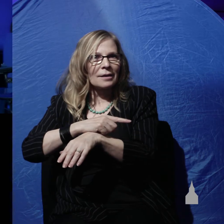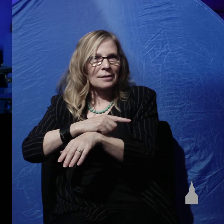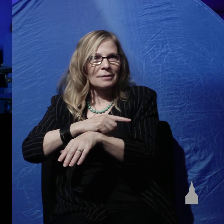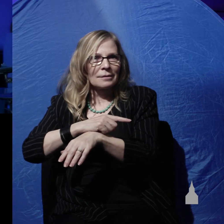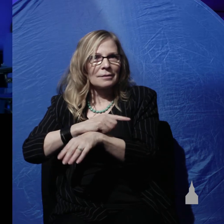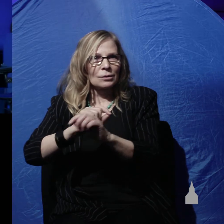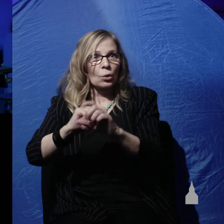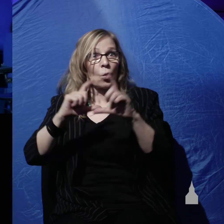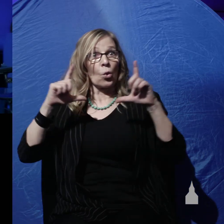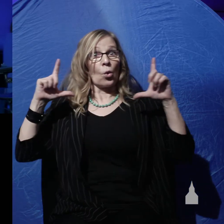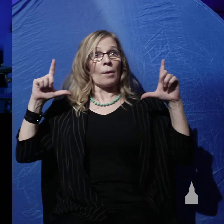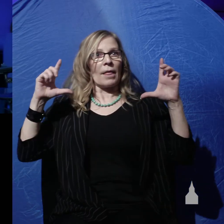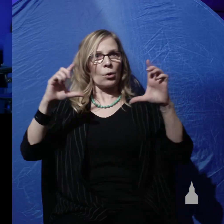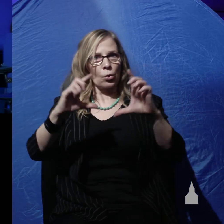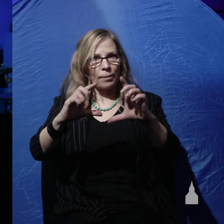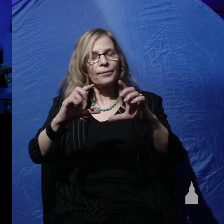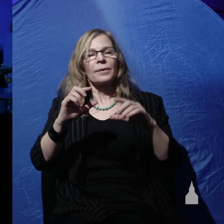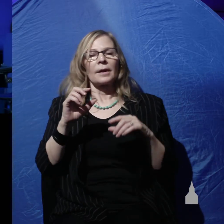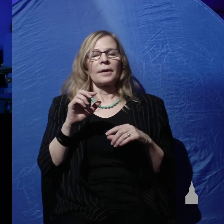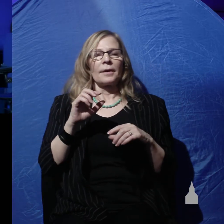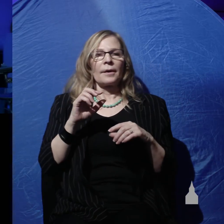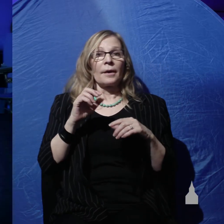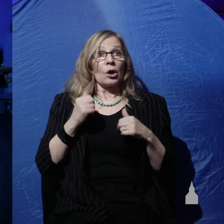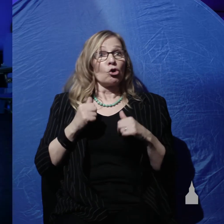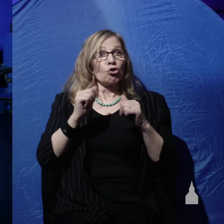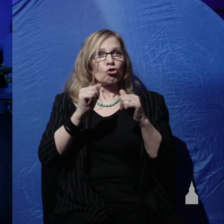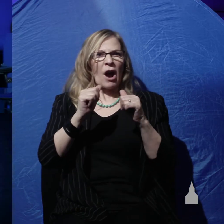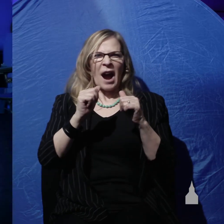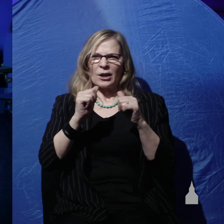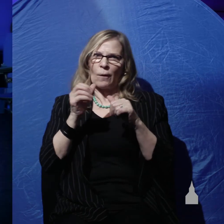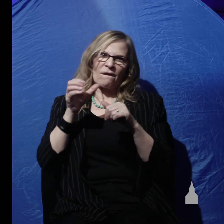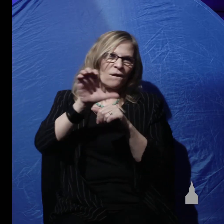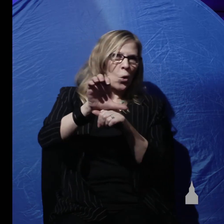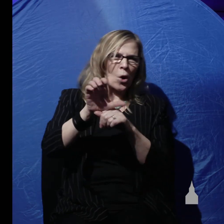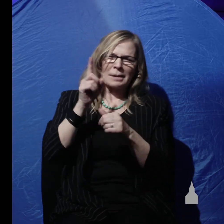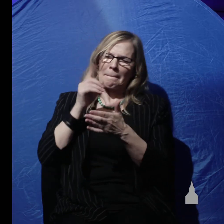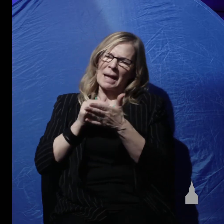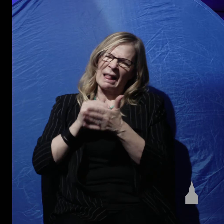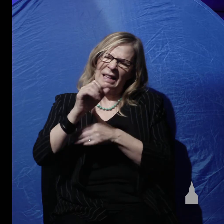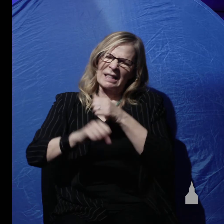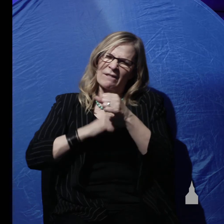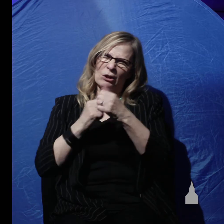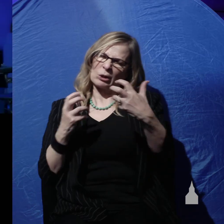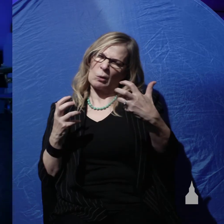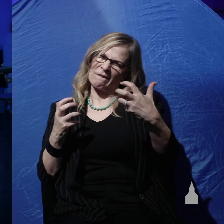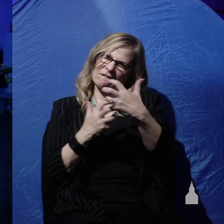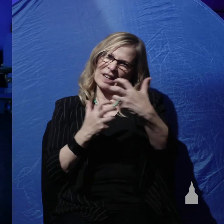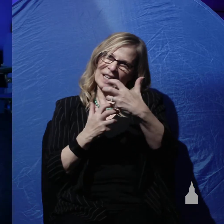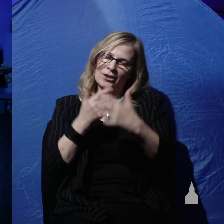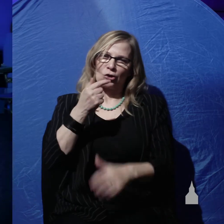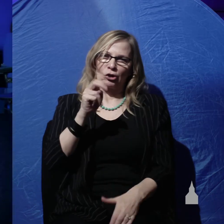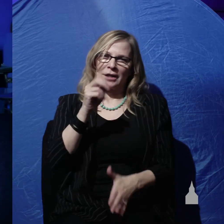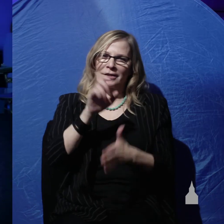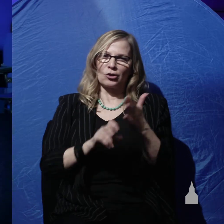details. The attempts to fit millions of years anywhere into Genesis one do not stand up to biblical scrutiny.